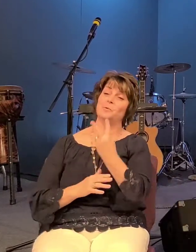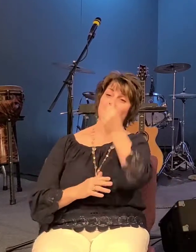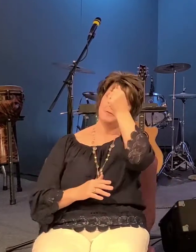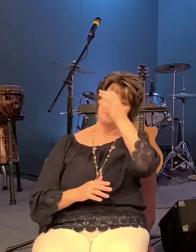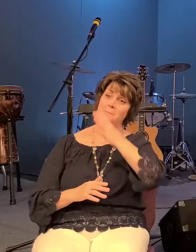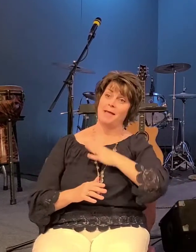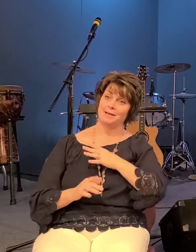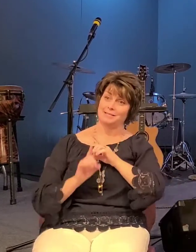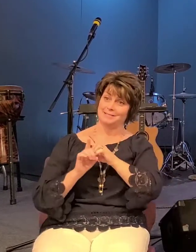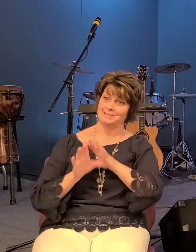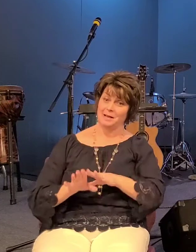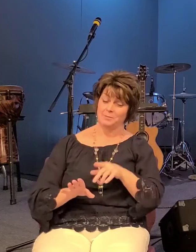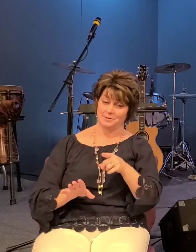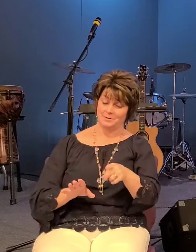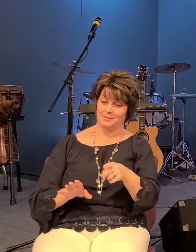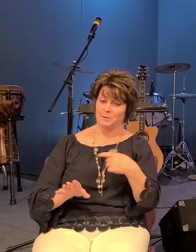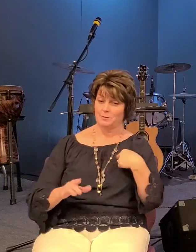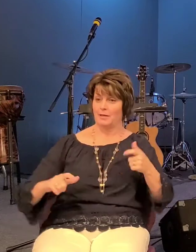of god